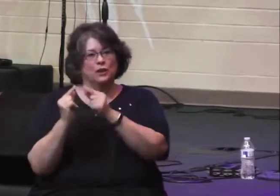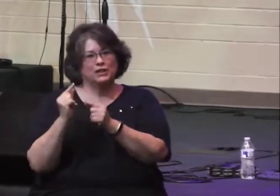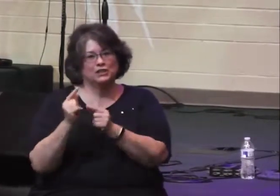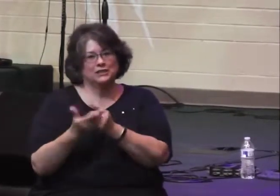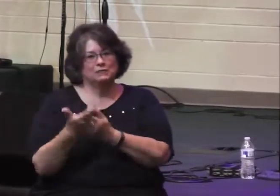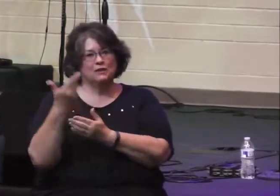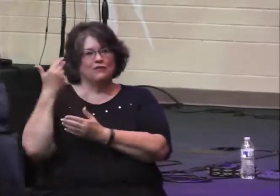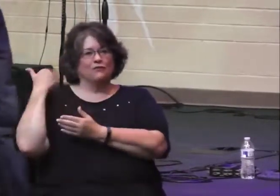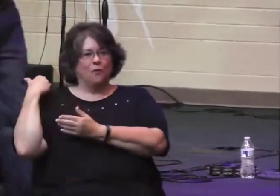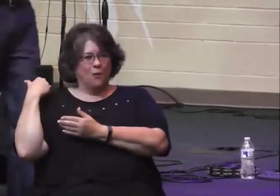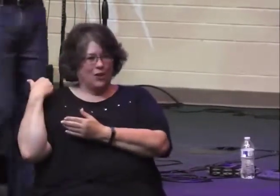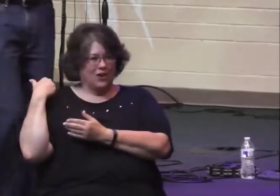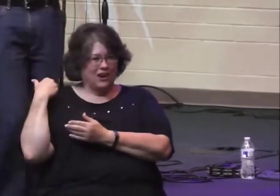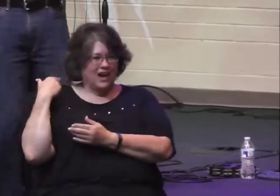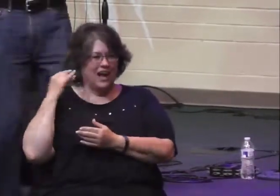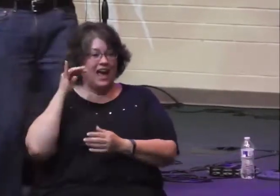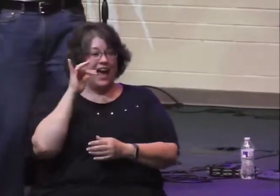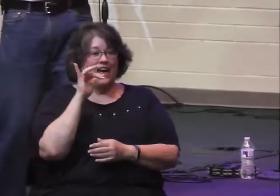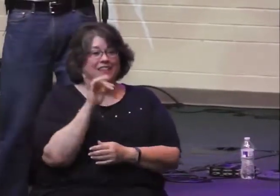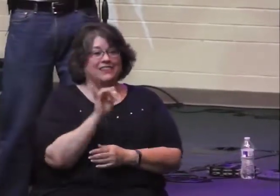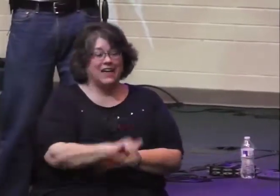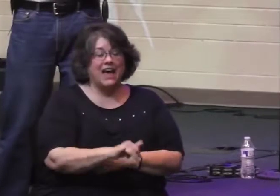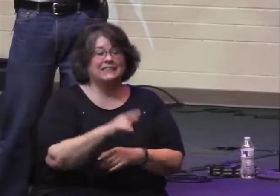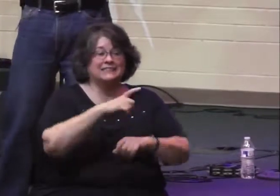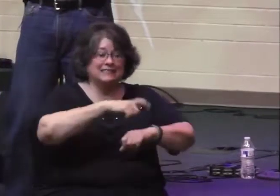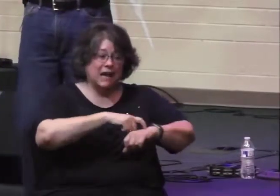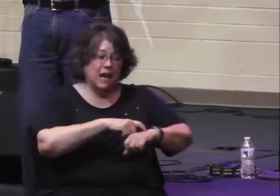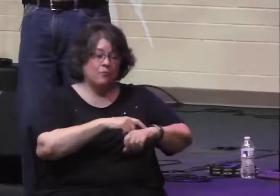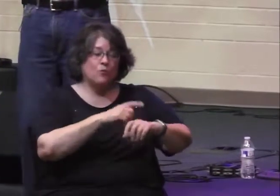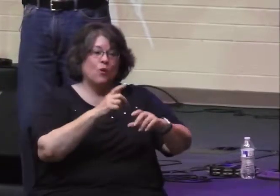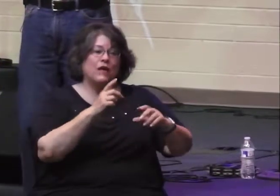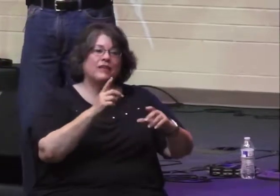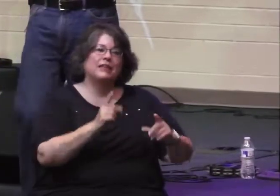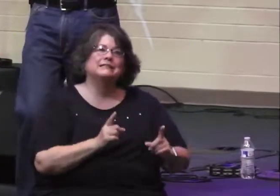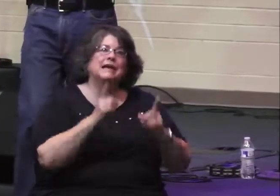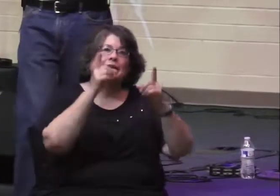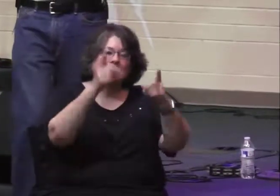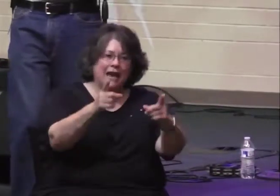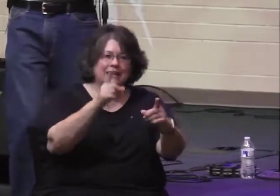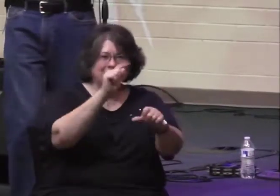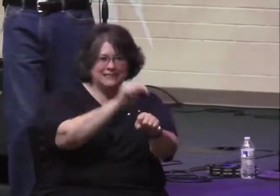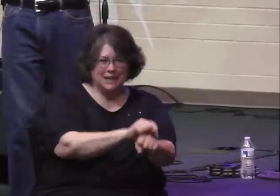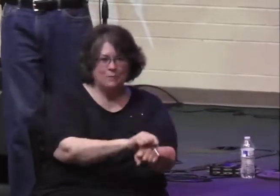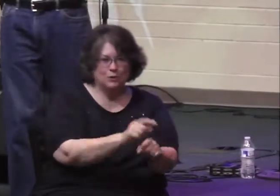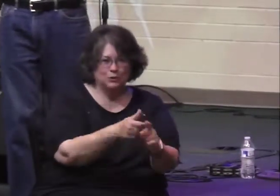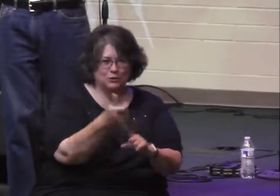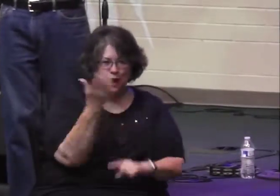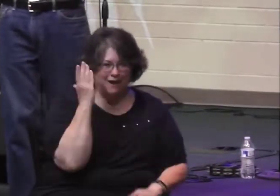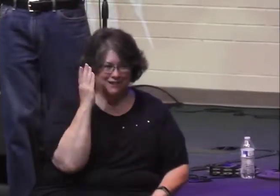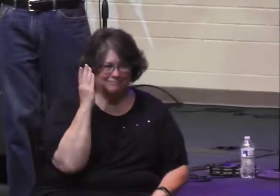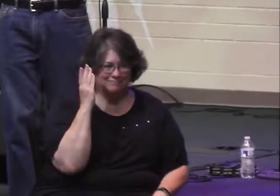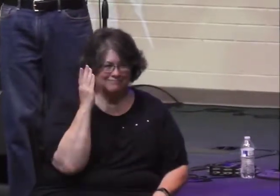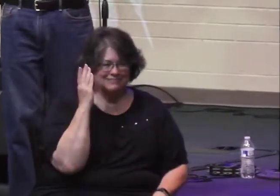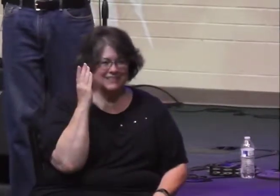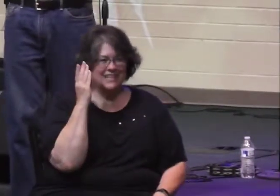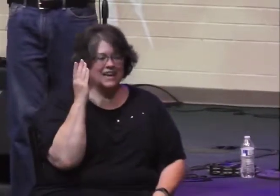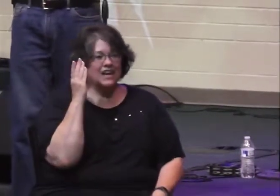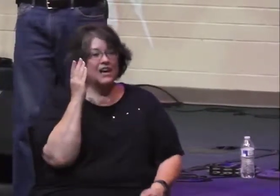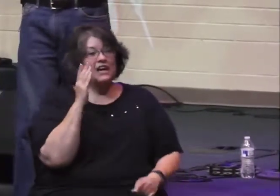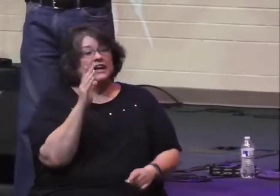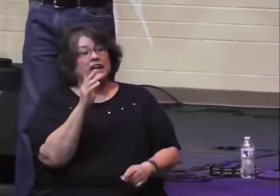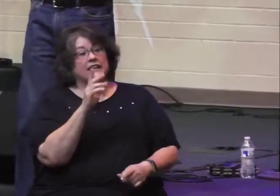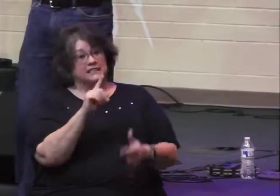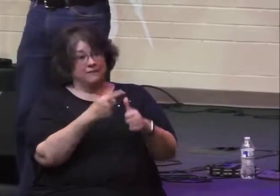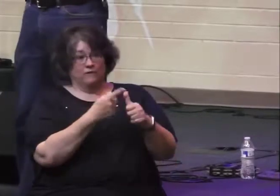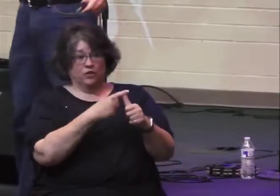that very spot. At the dedication of the temple, Solomon gets before the people like Jehoshaphat is doing now. He